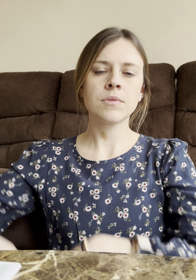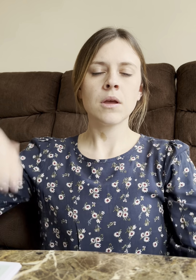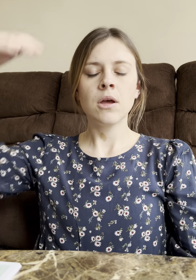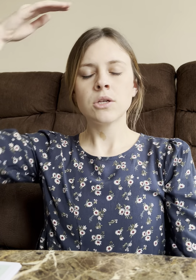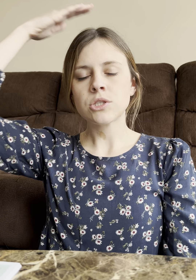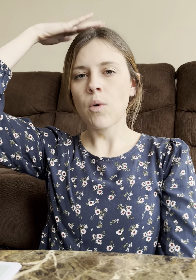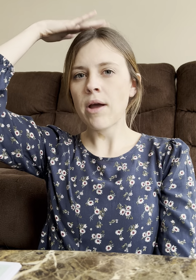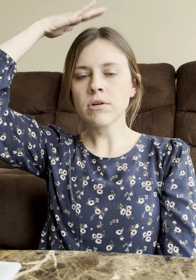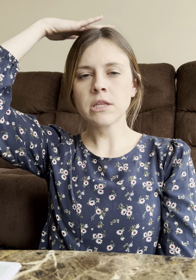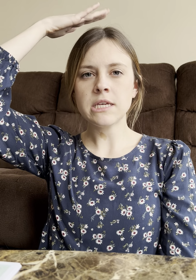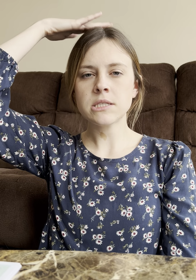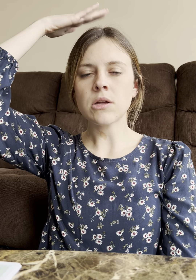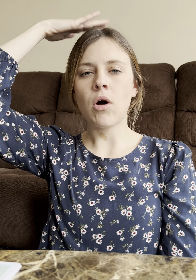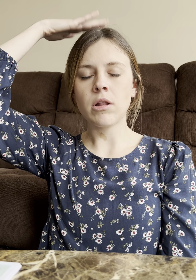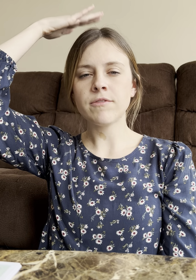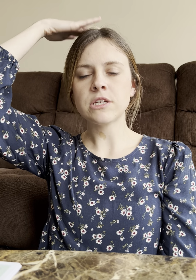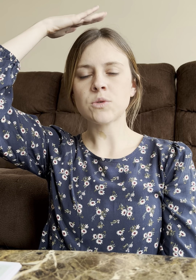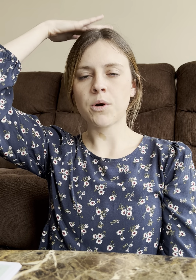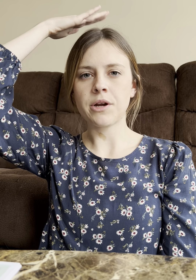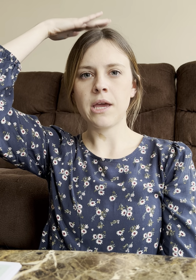So I release all of this worrying.